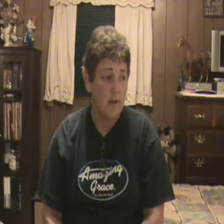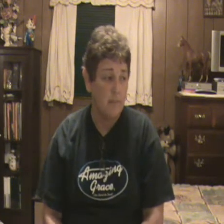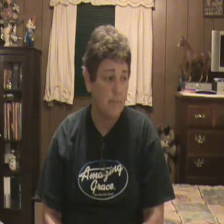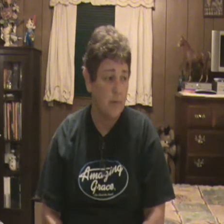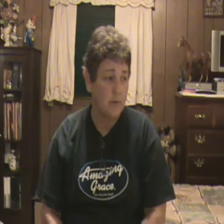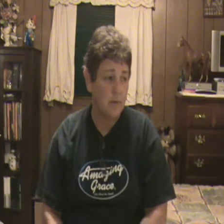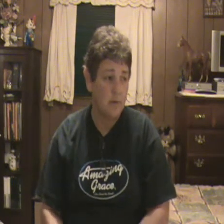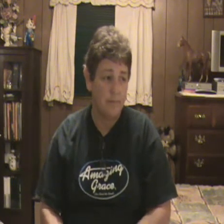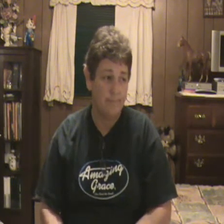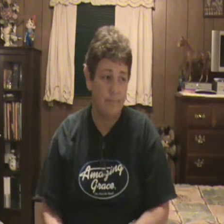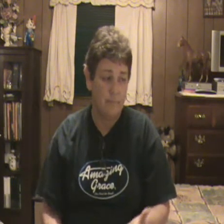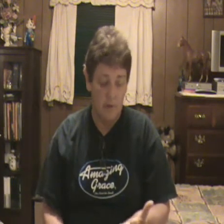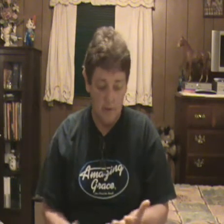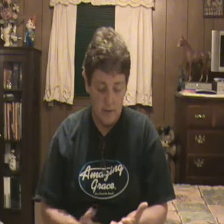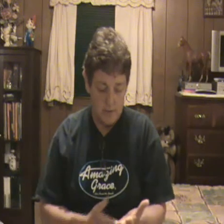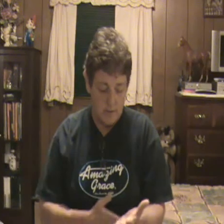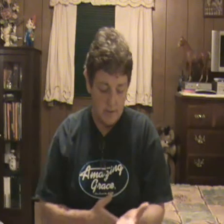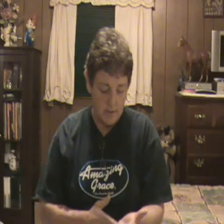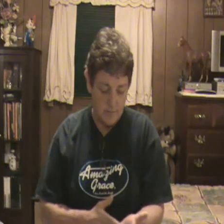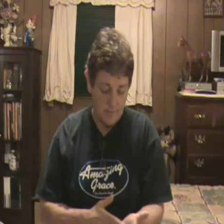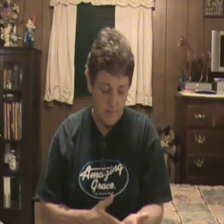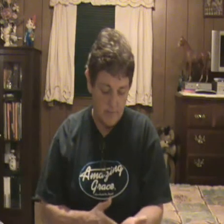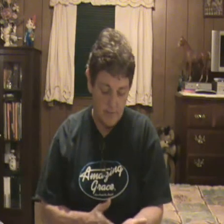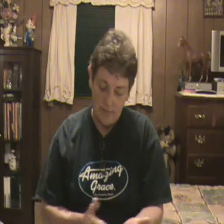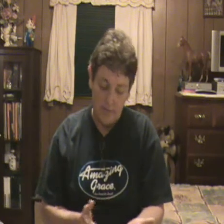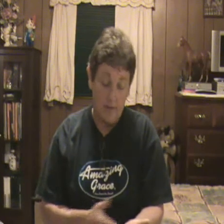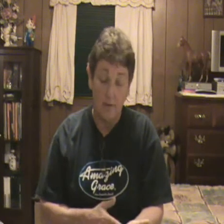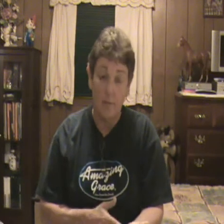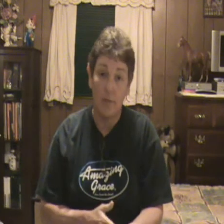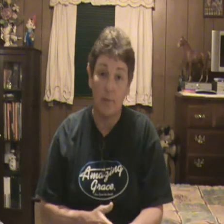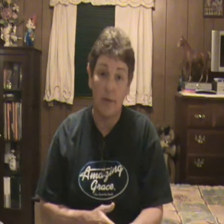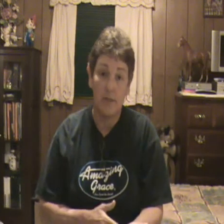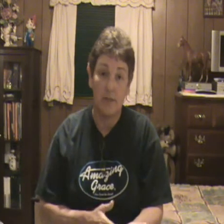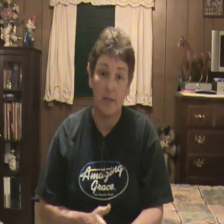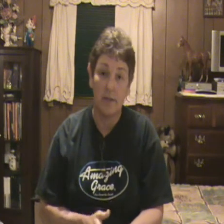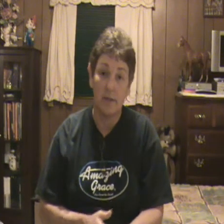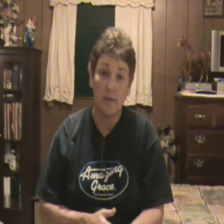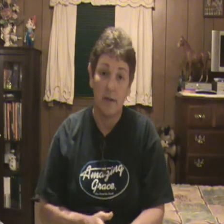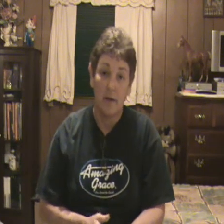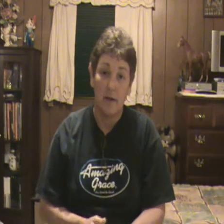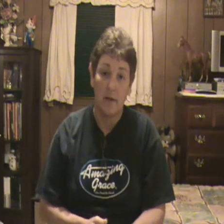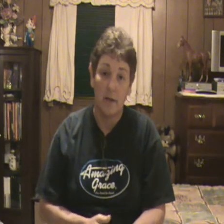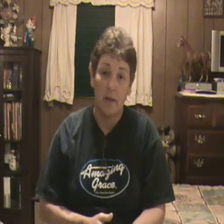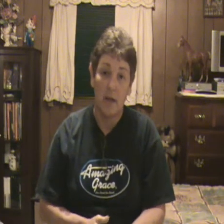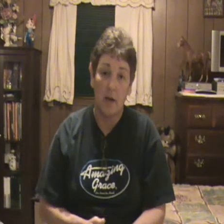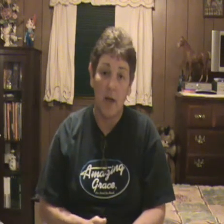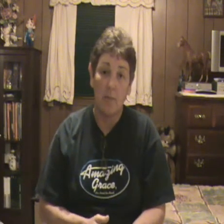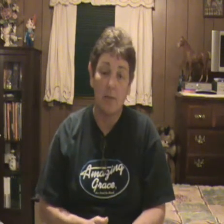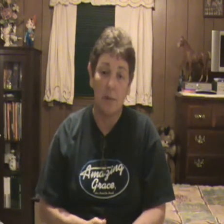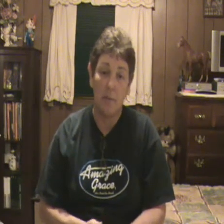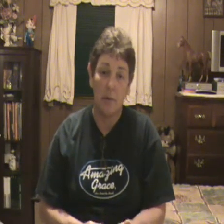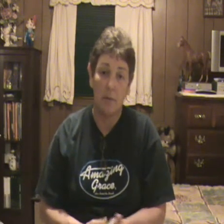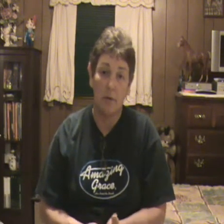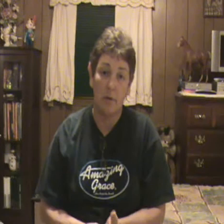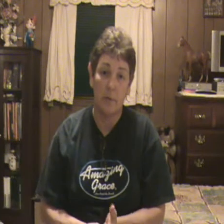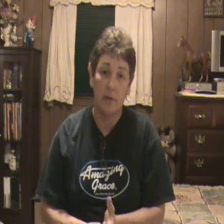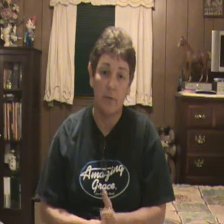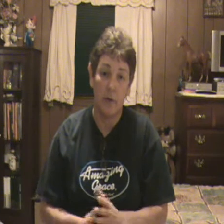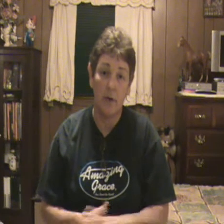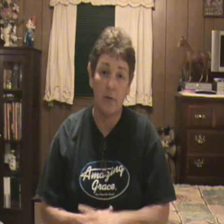And, but, you know, like I said, I'm one of the biggest chickens and, you know, I get a lot of comments about people, you know, being afraid of